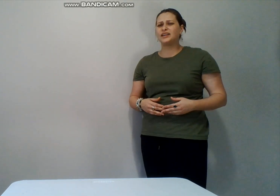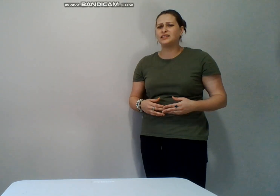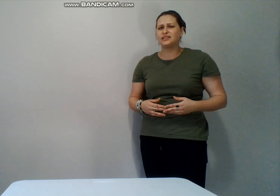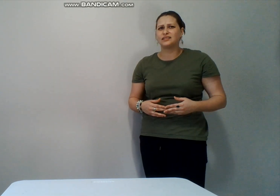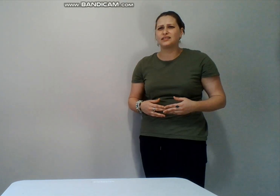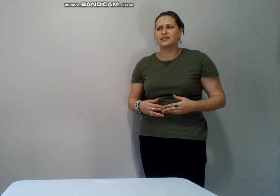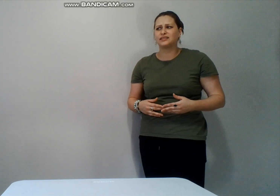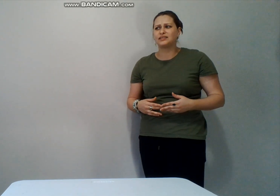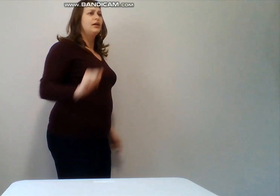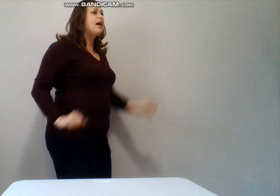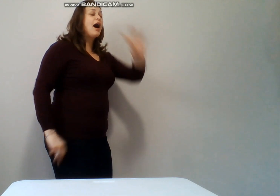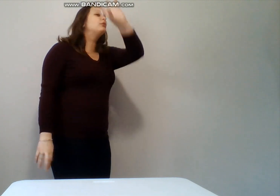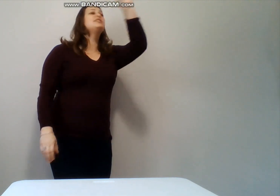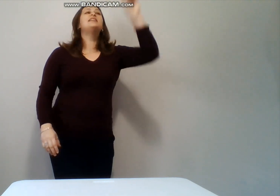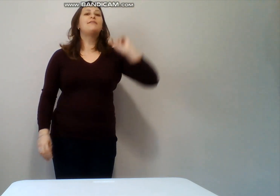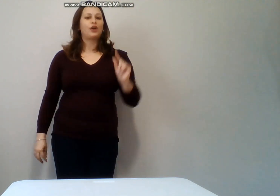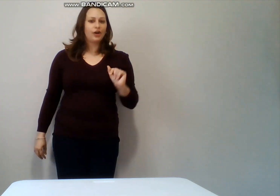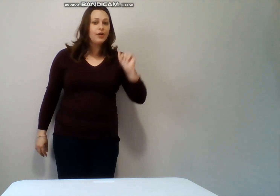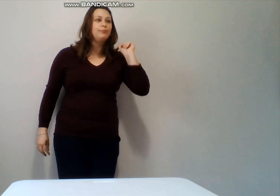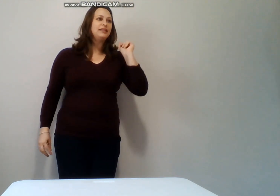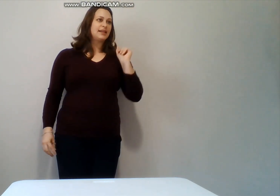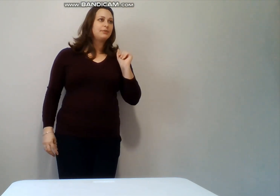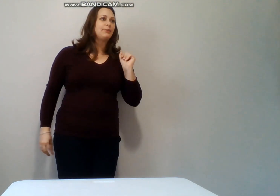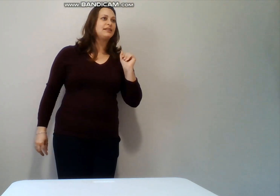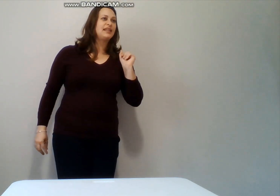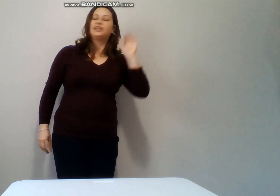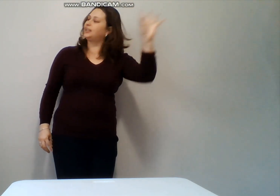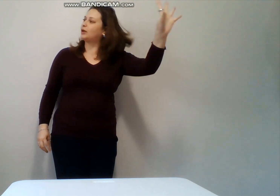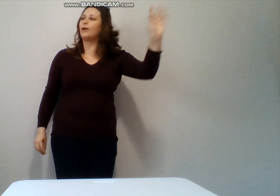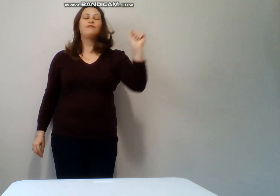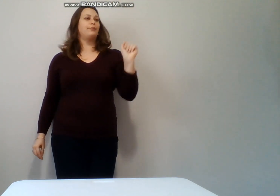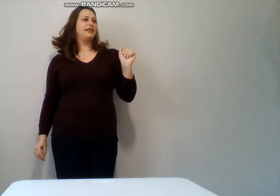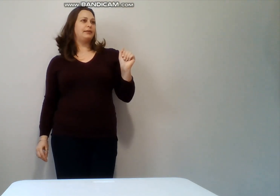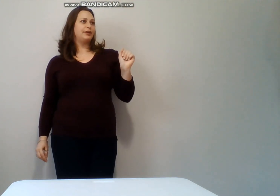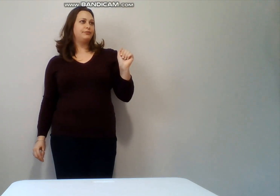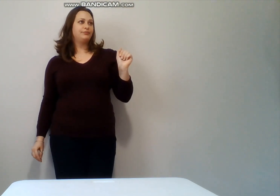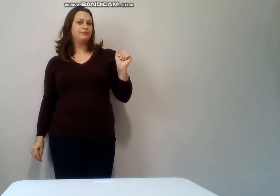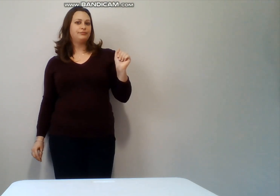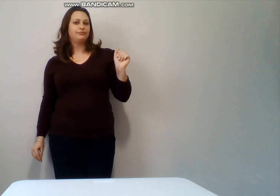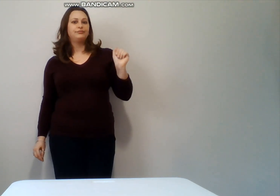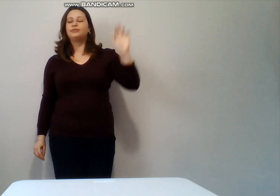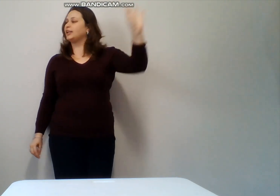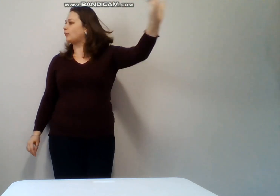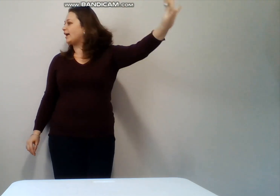I will never be tempted by Satan get away from me demon get away